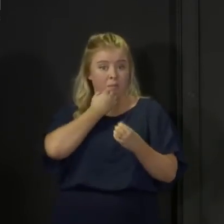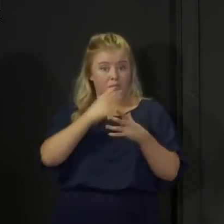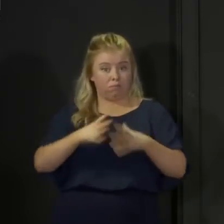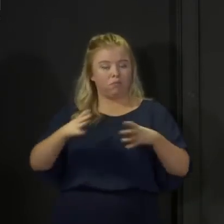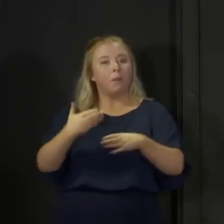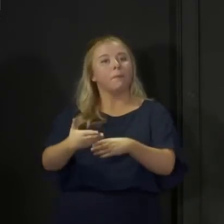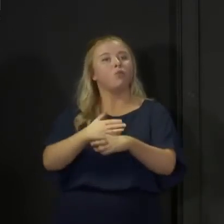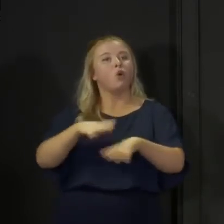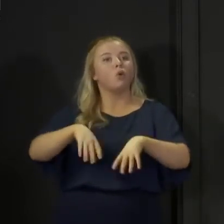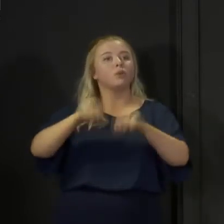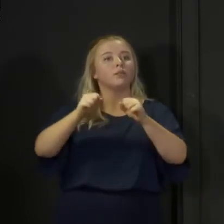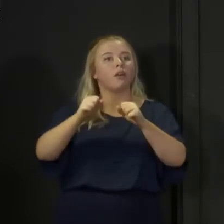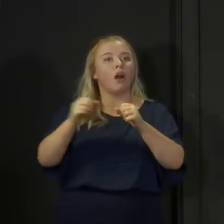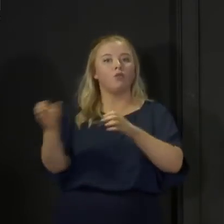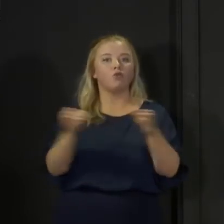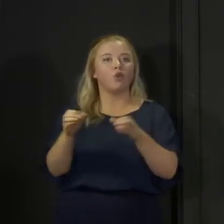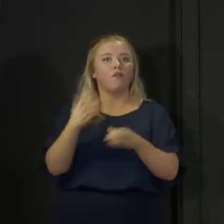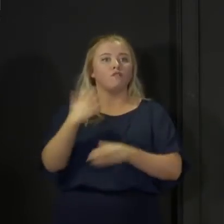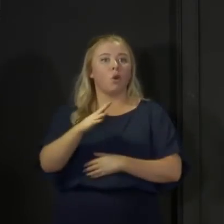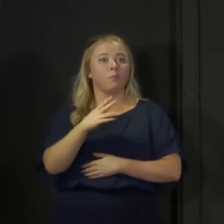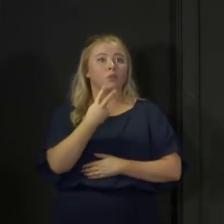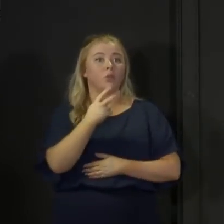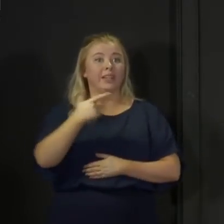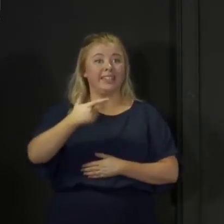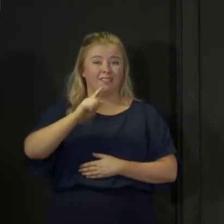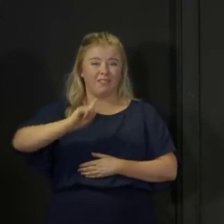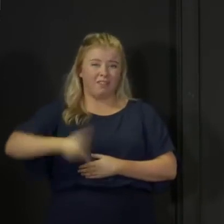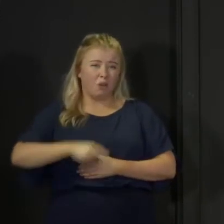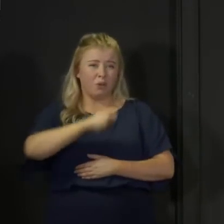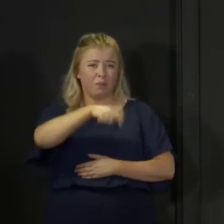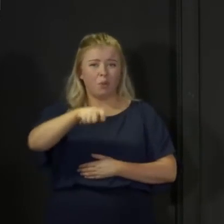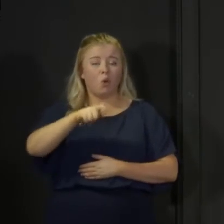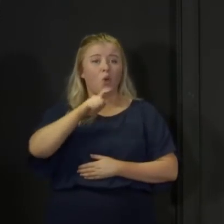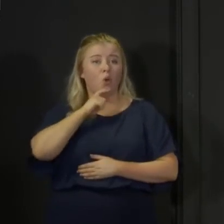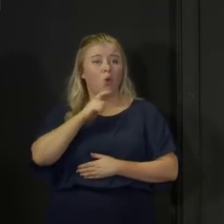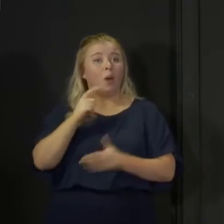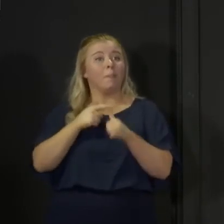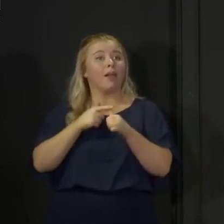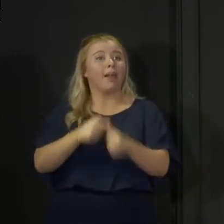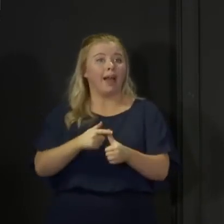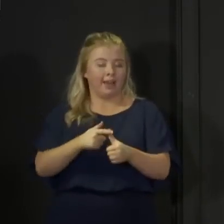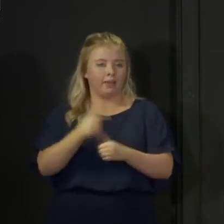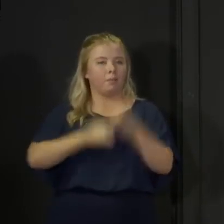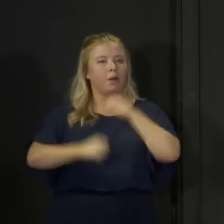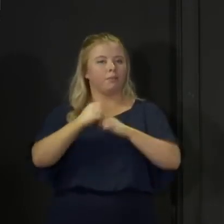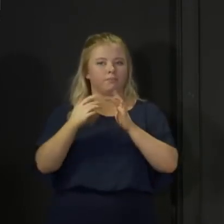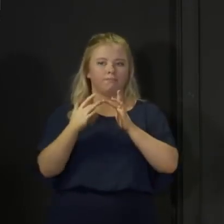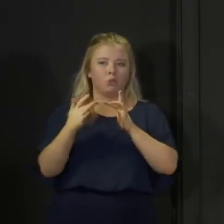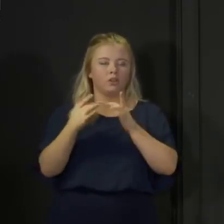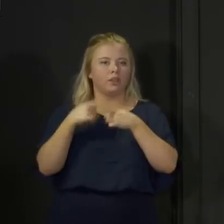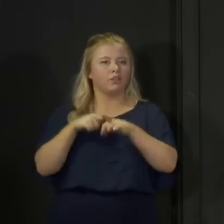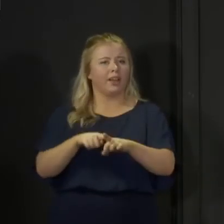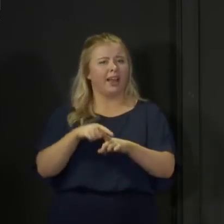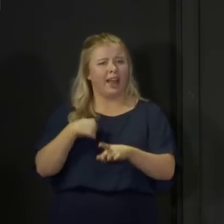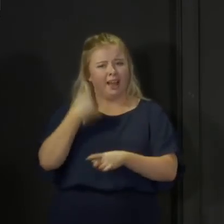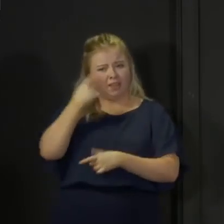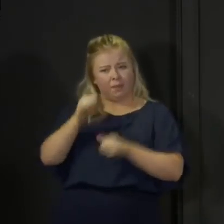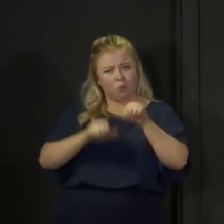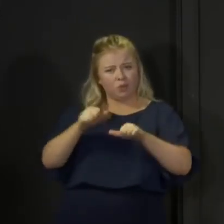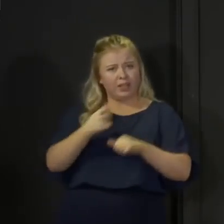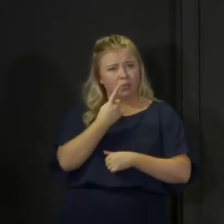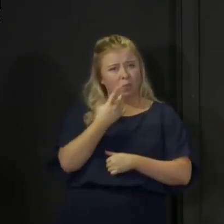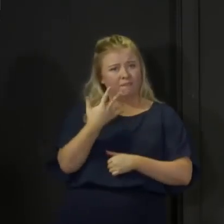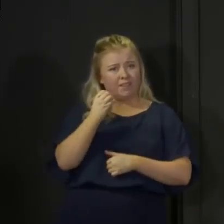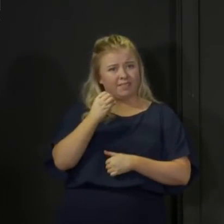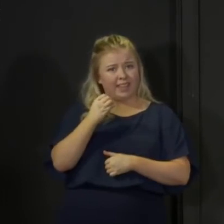from the 27,000 applications that we've had. And they're being processed, I think, at the rate of 150 a